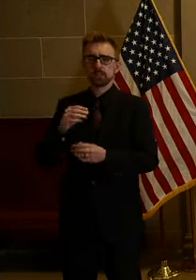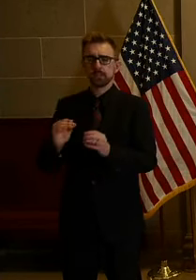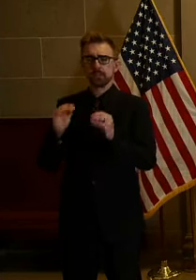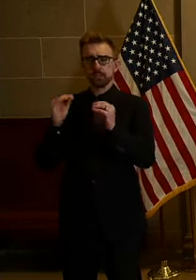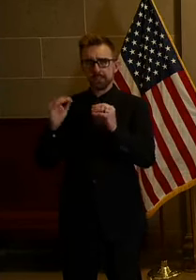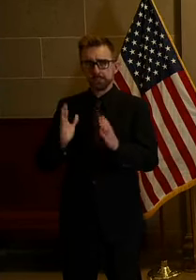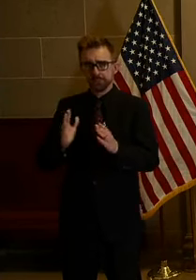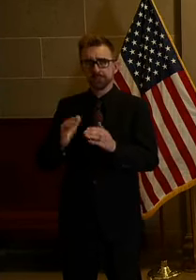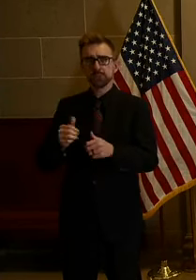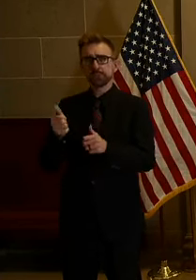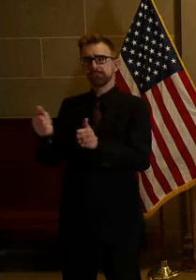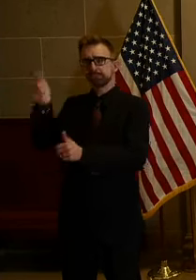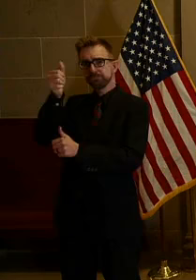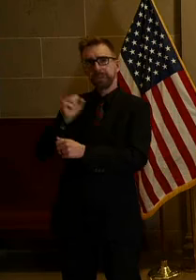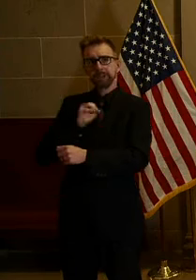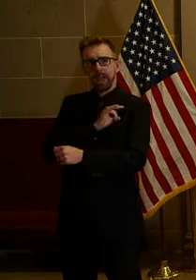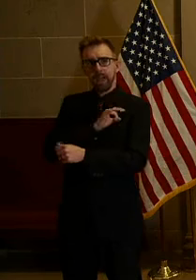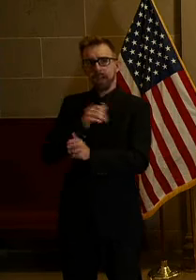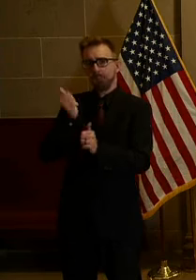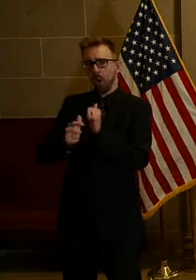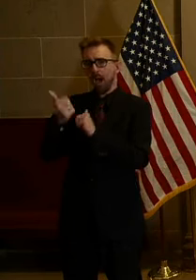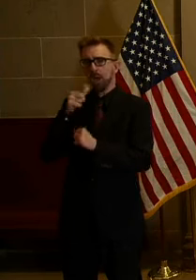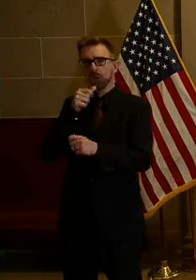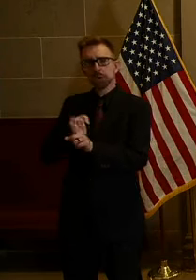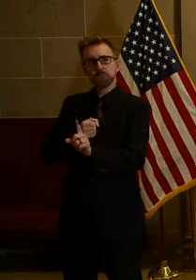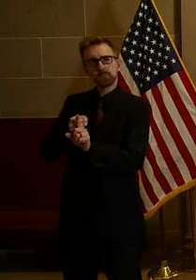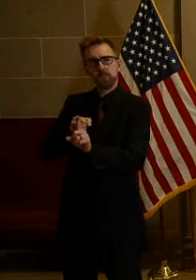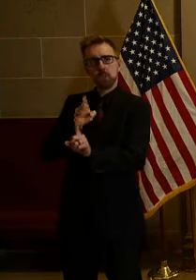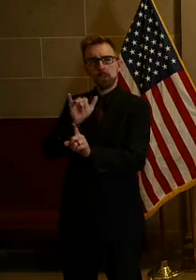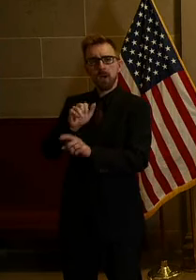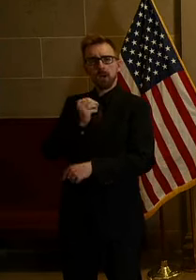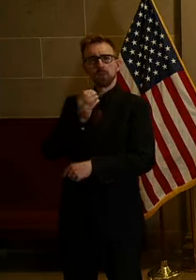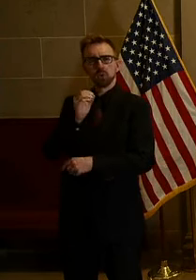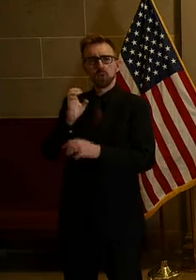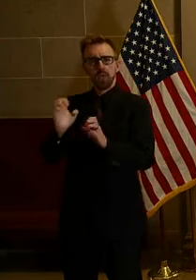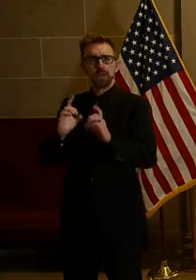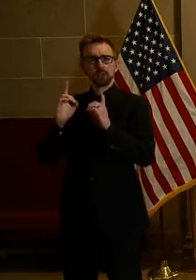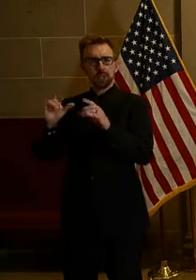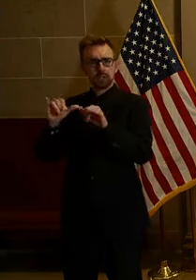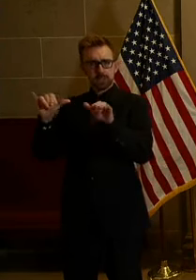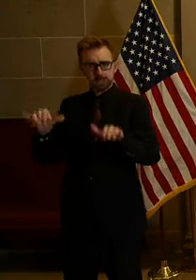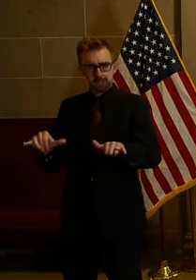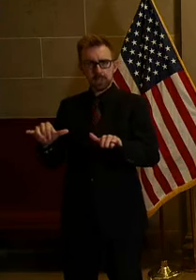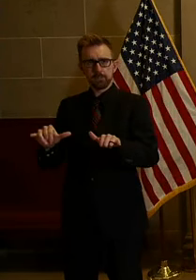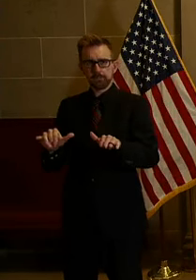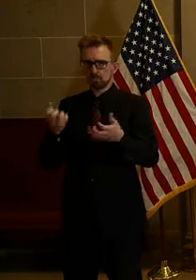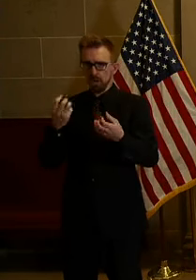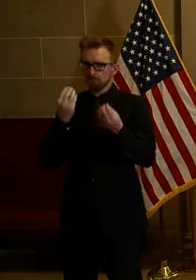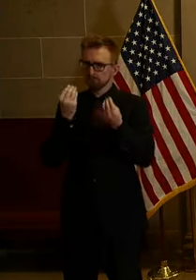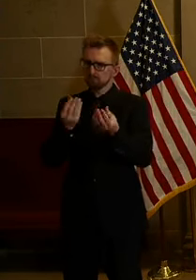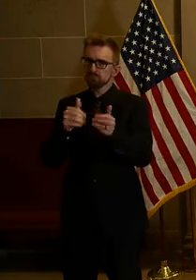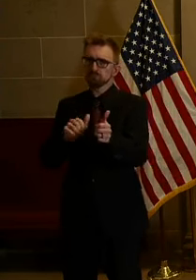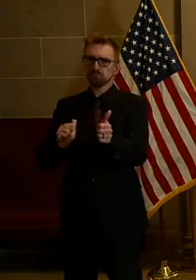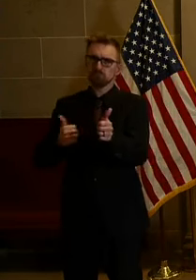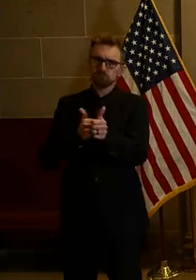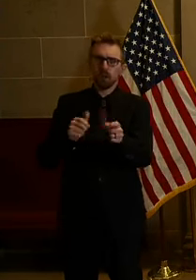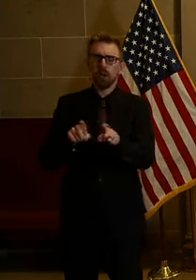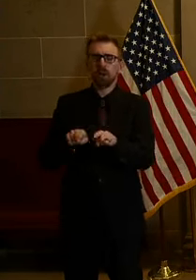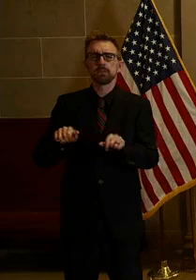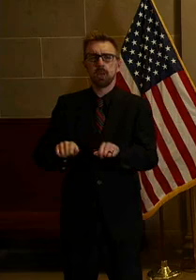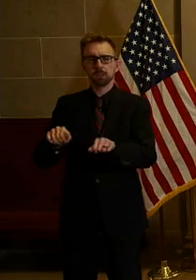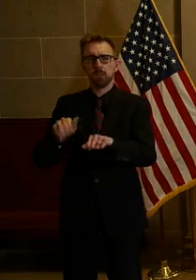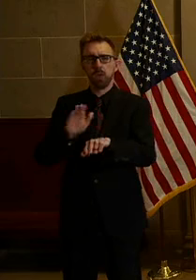administrators, and everyone else impacted by Missouri's education system are as updated as possible